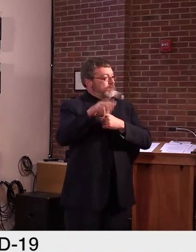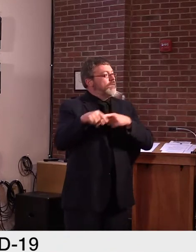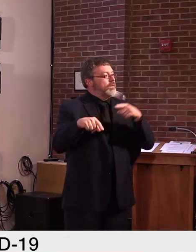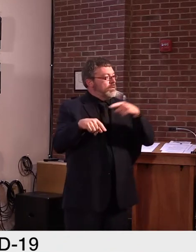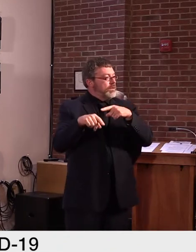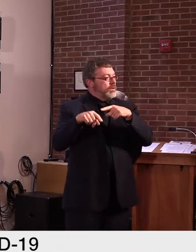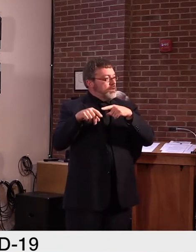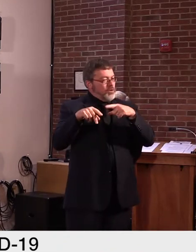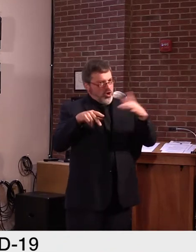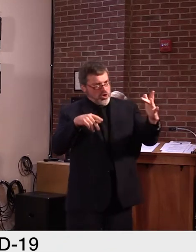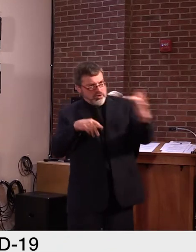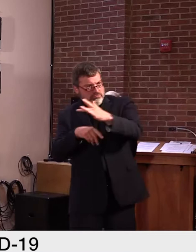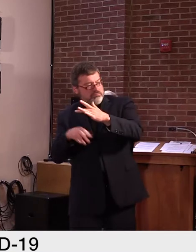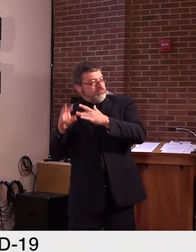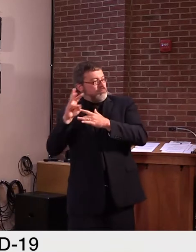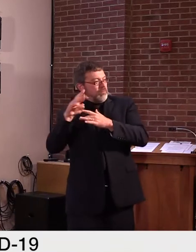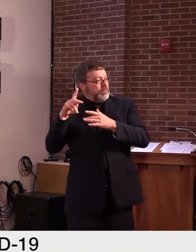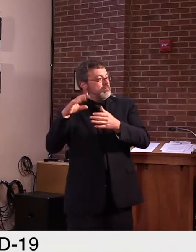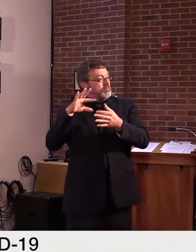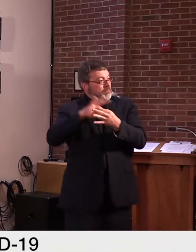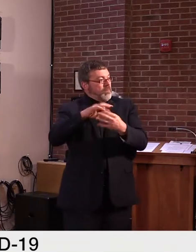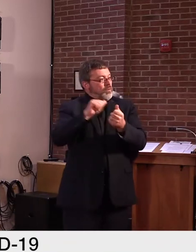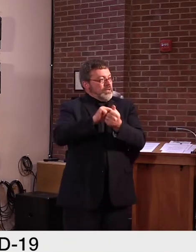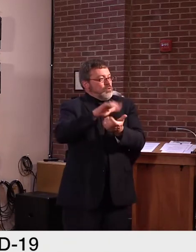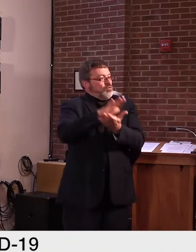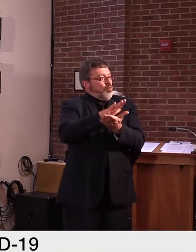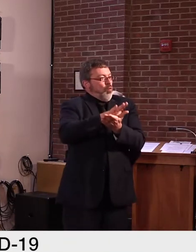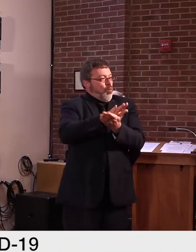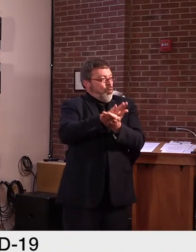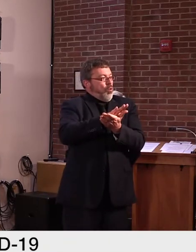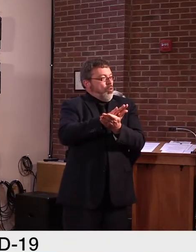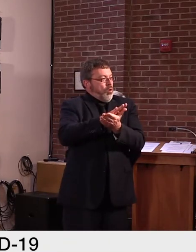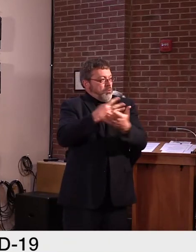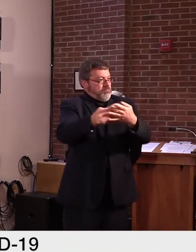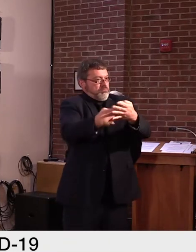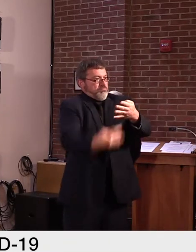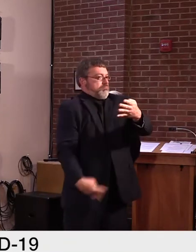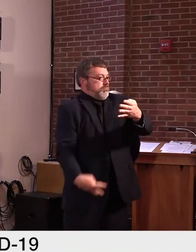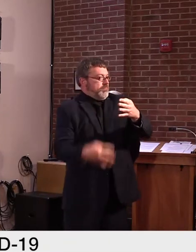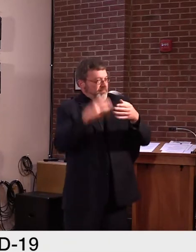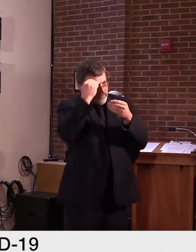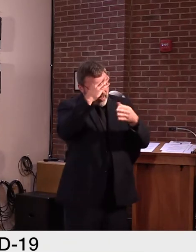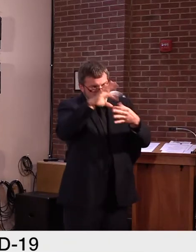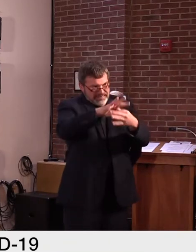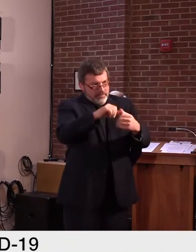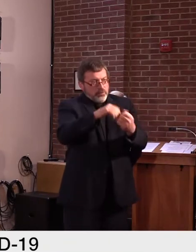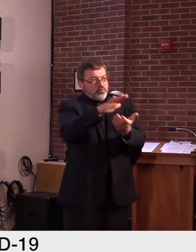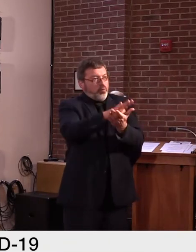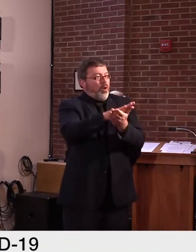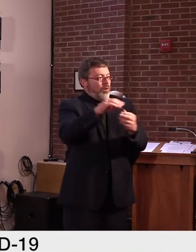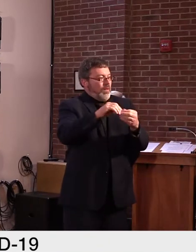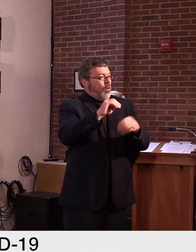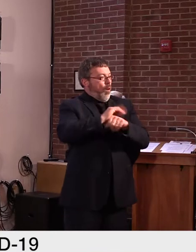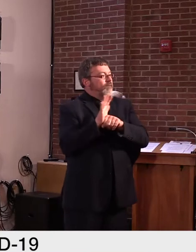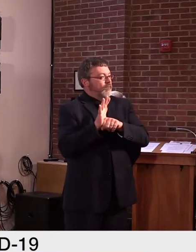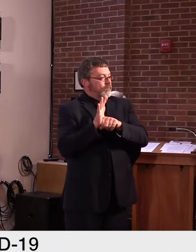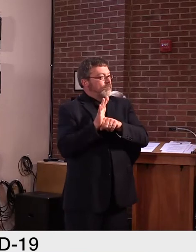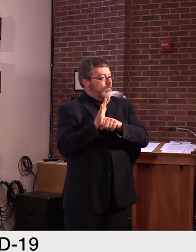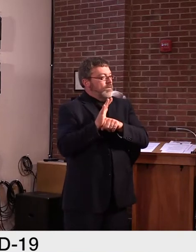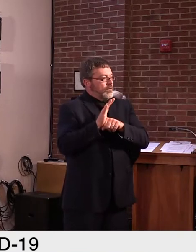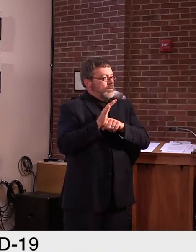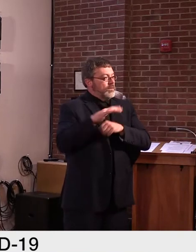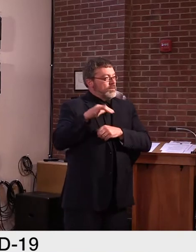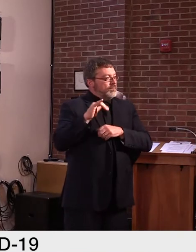a school-based COVID-19 transmission table of current, recovered,